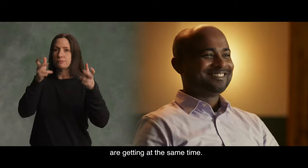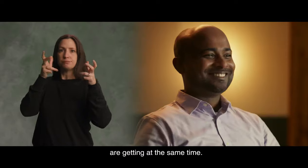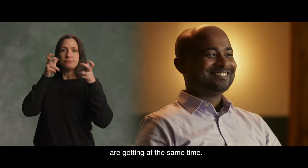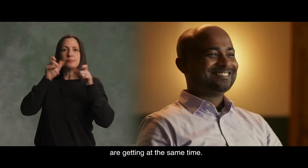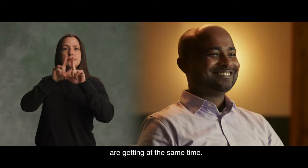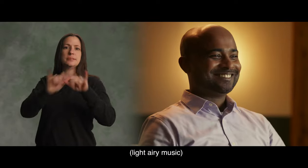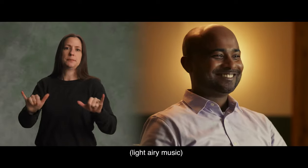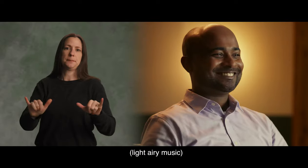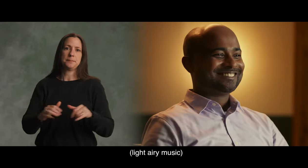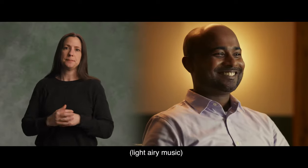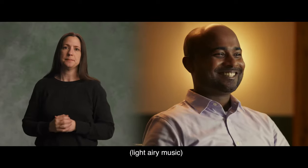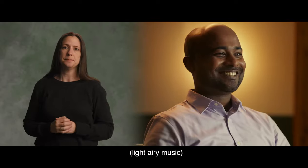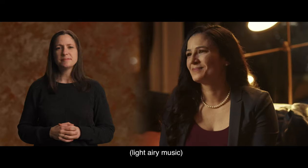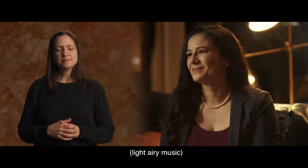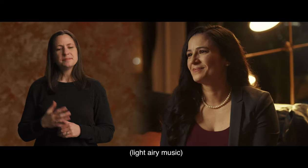same time.